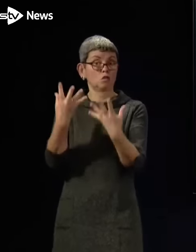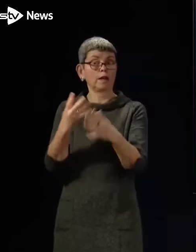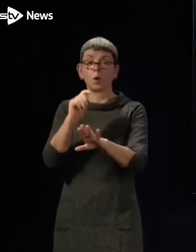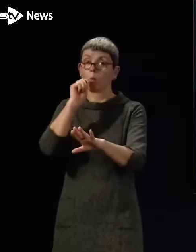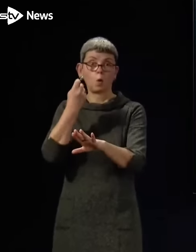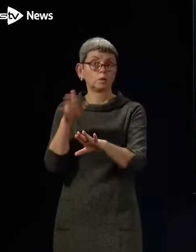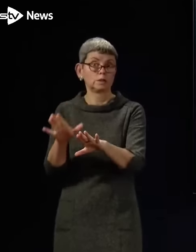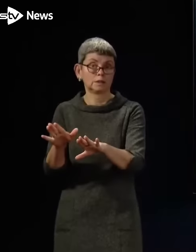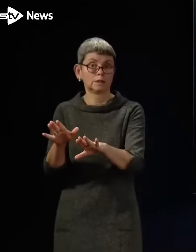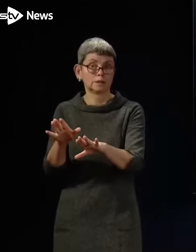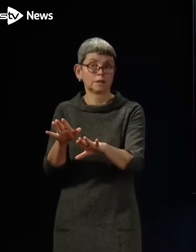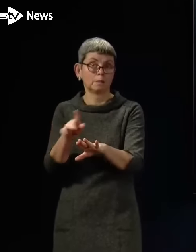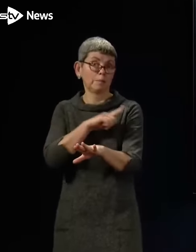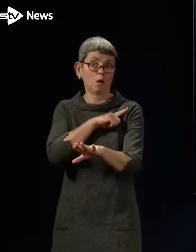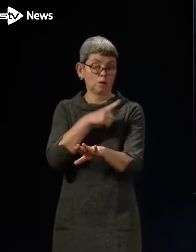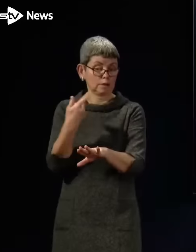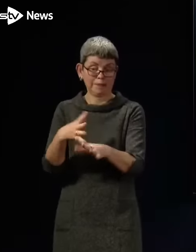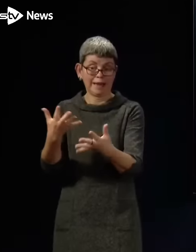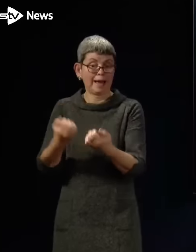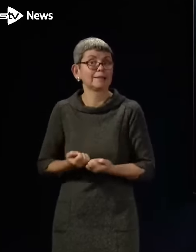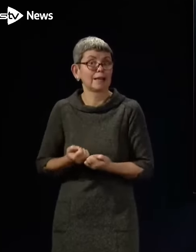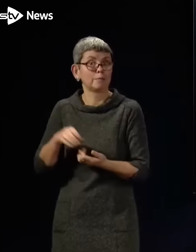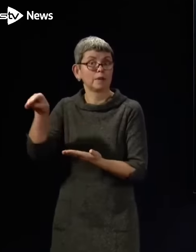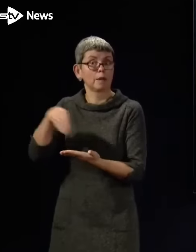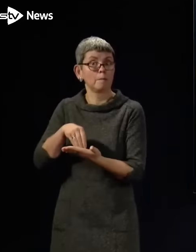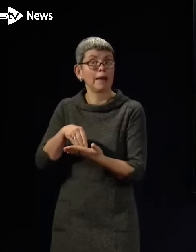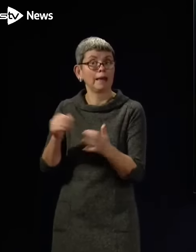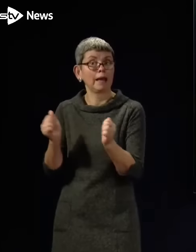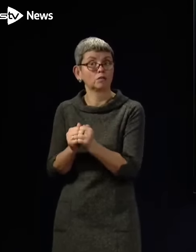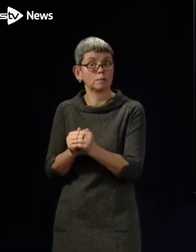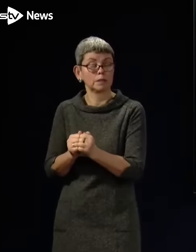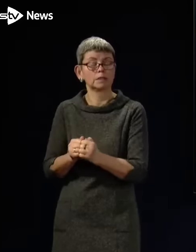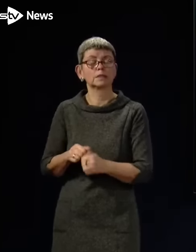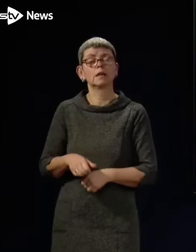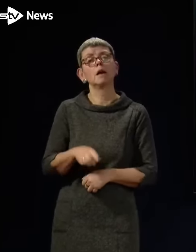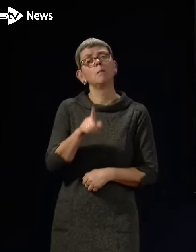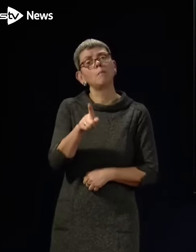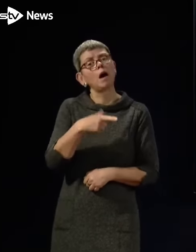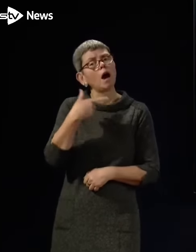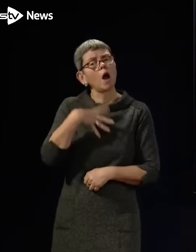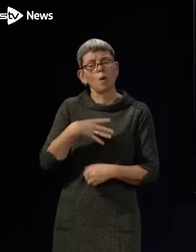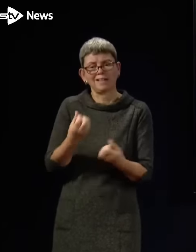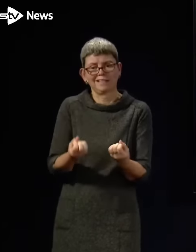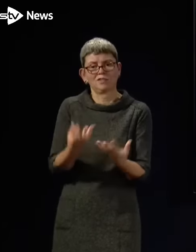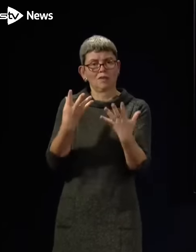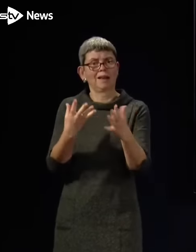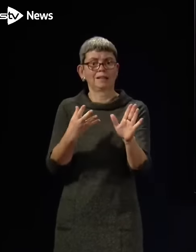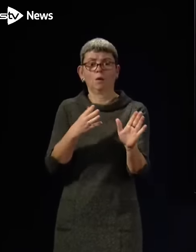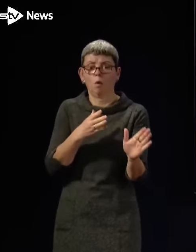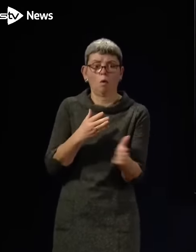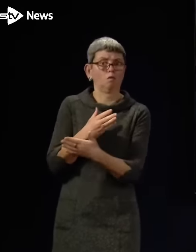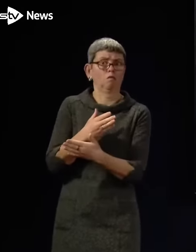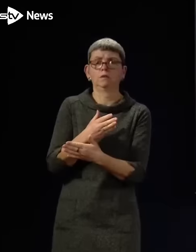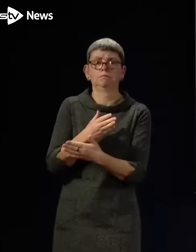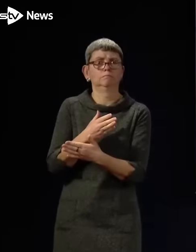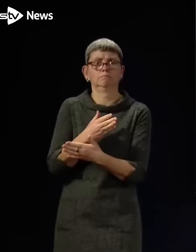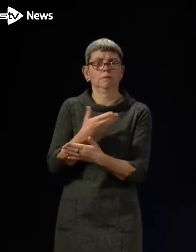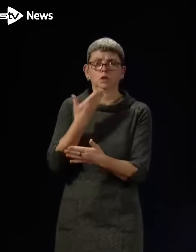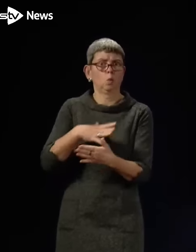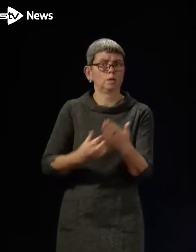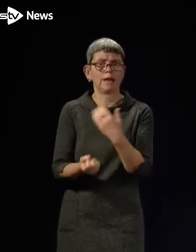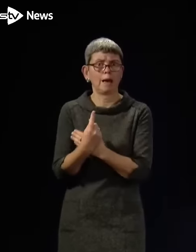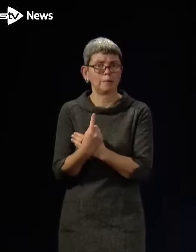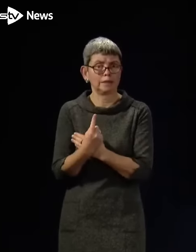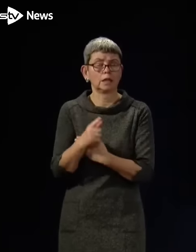is not on the table right now. But I want to see the prospect of industrial action removed, if at all possible,